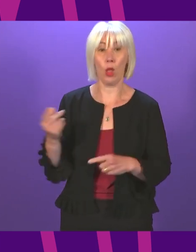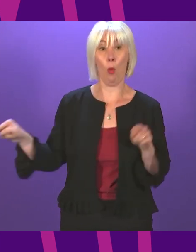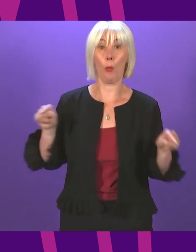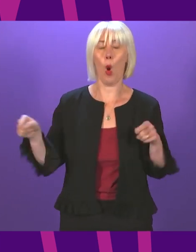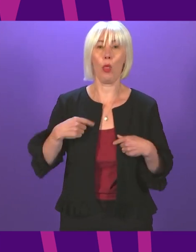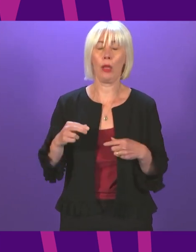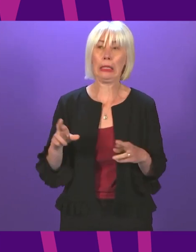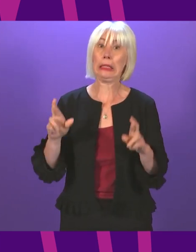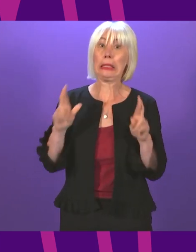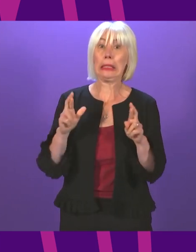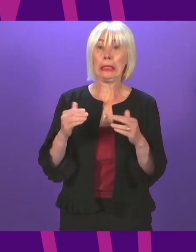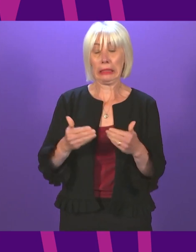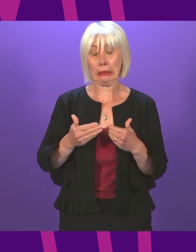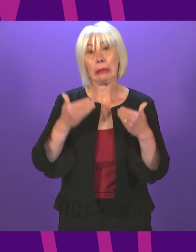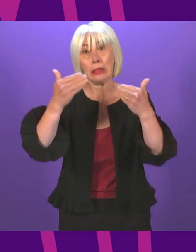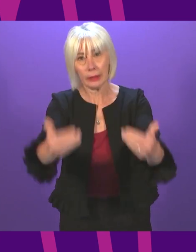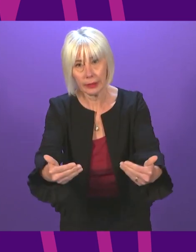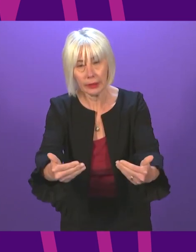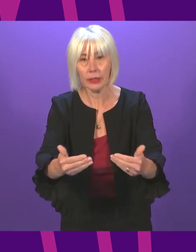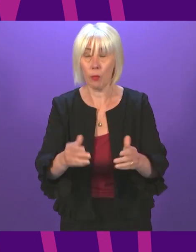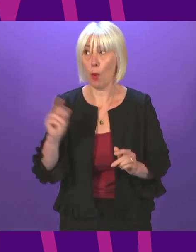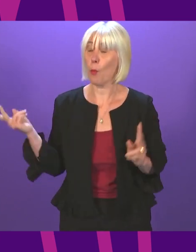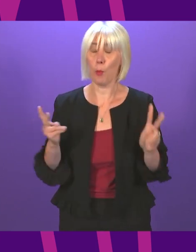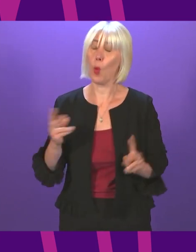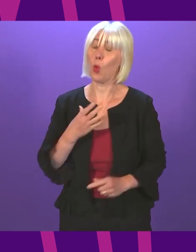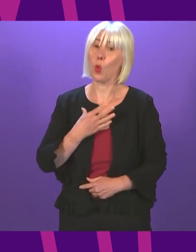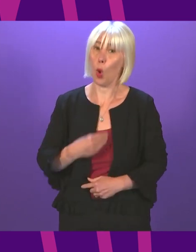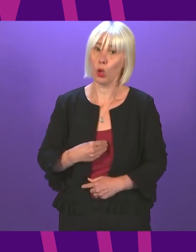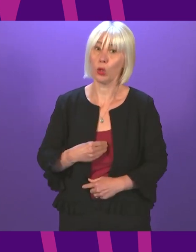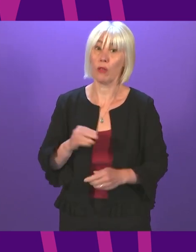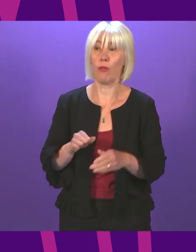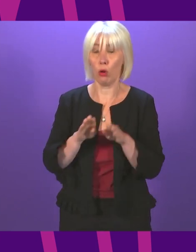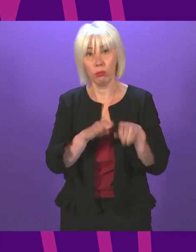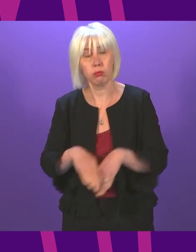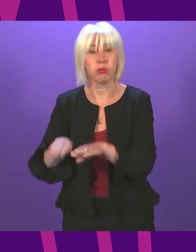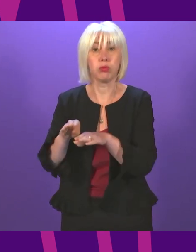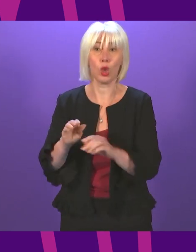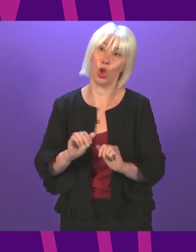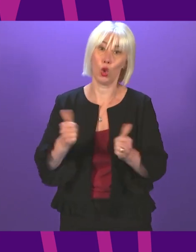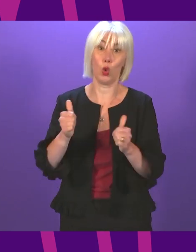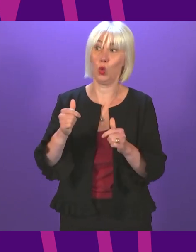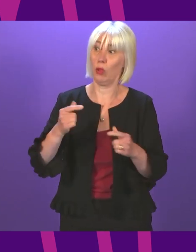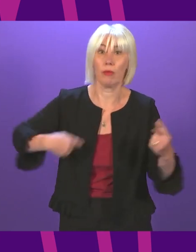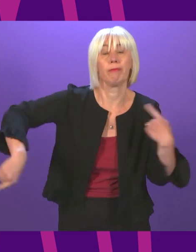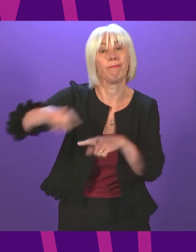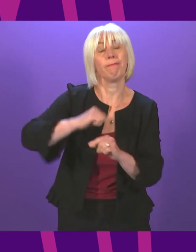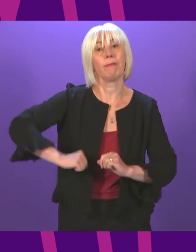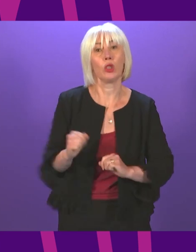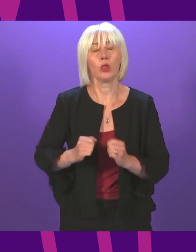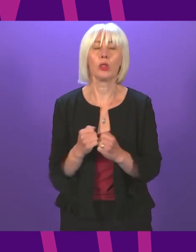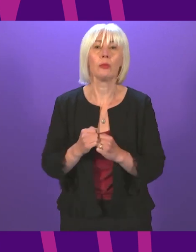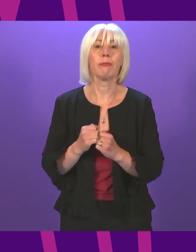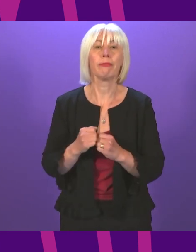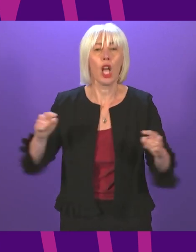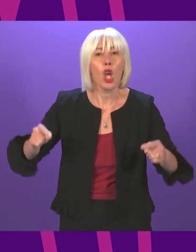both parties, but it is one that we are taking willingly and for the common good. The challenge and the discipline